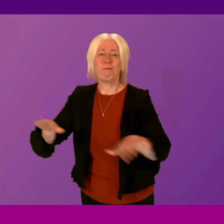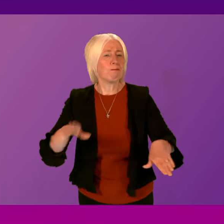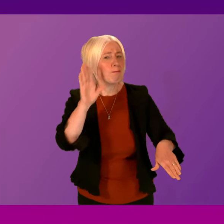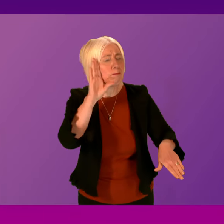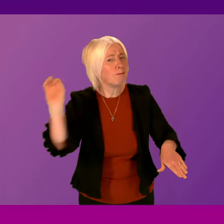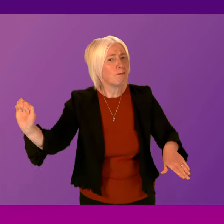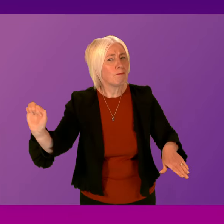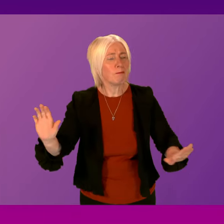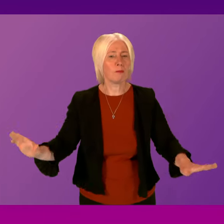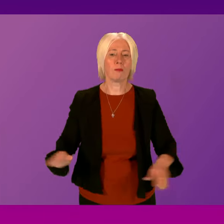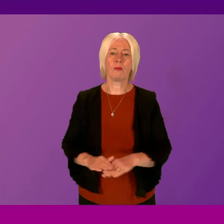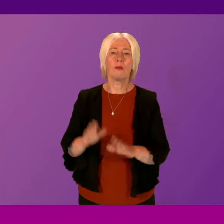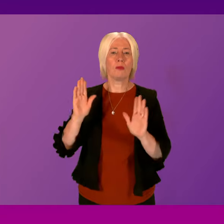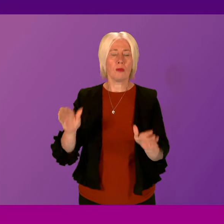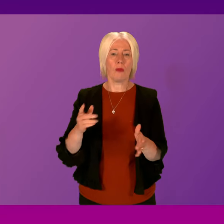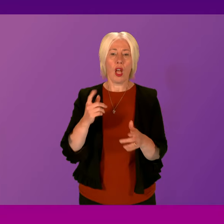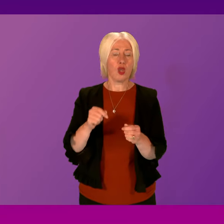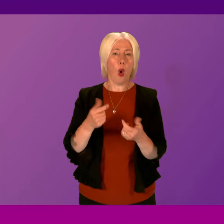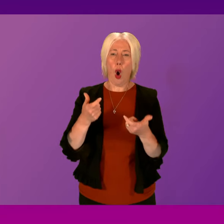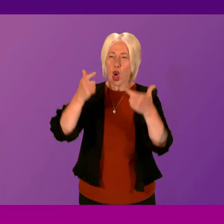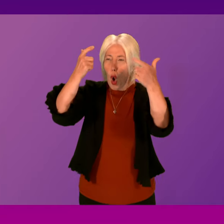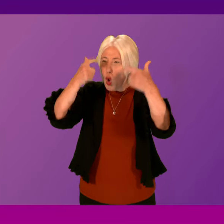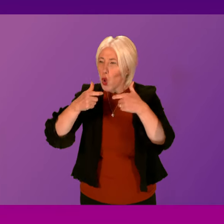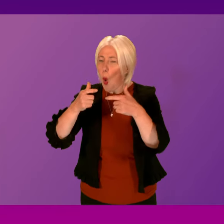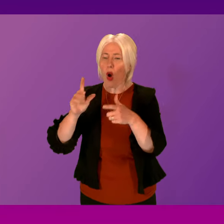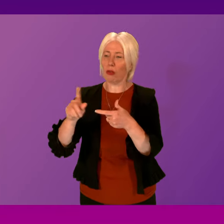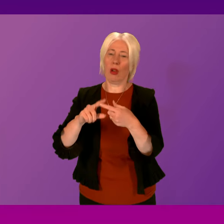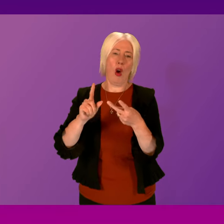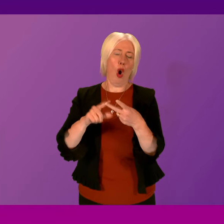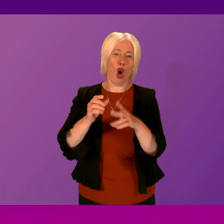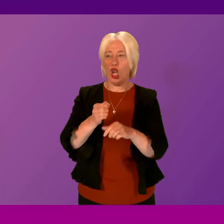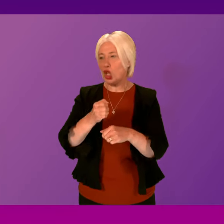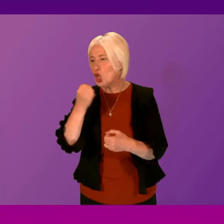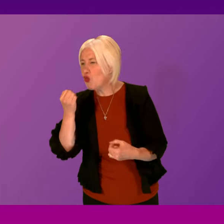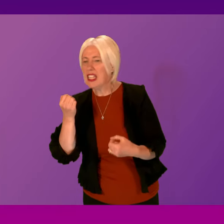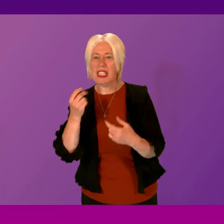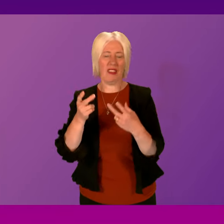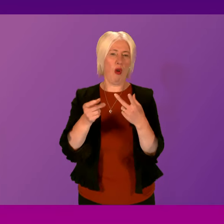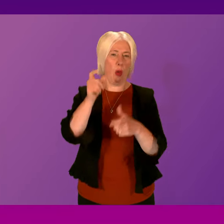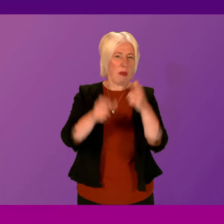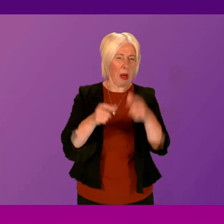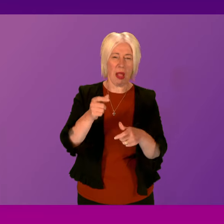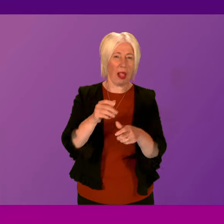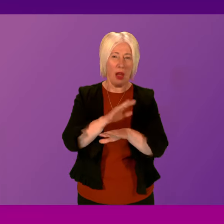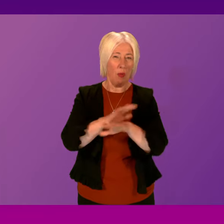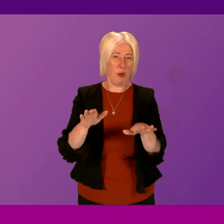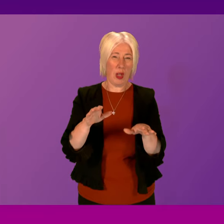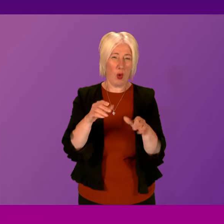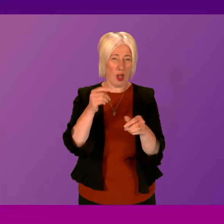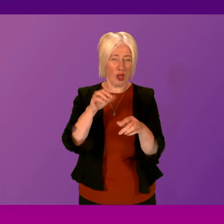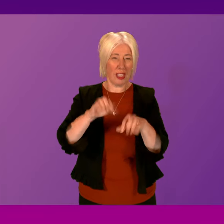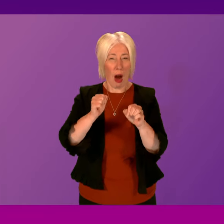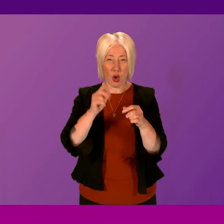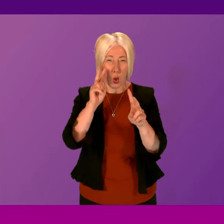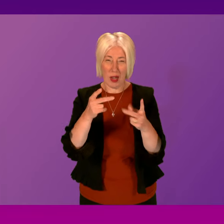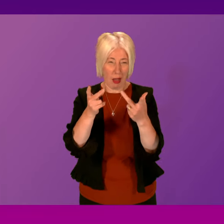Mr Ross. don't on doomed court cases, on Ivy League degrees for water executives before we even start on the bar